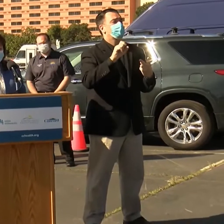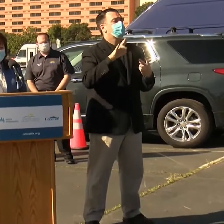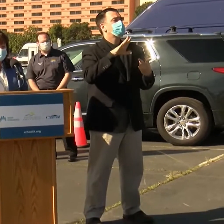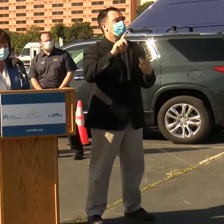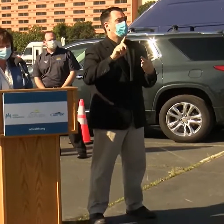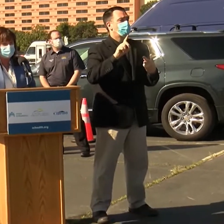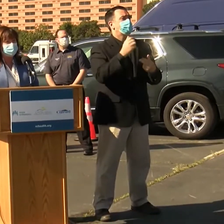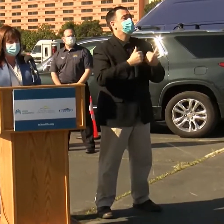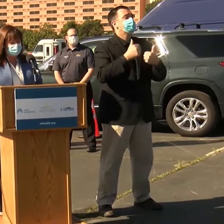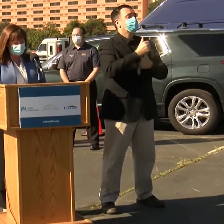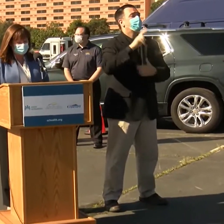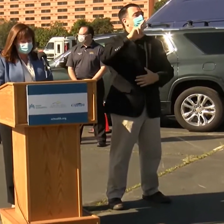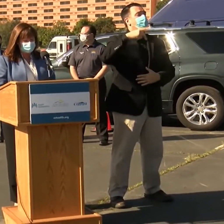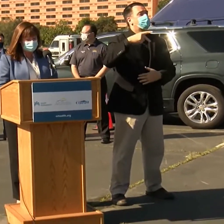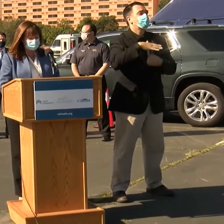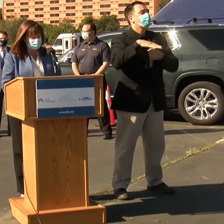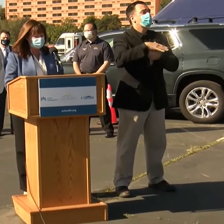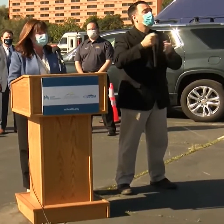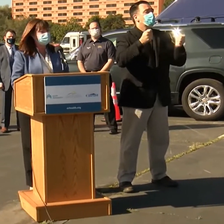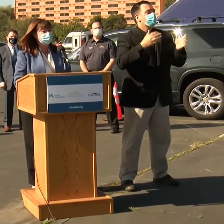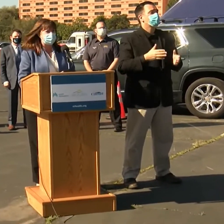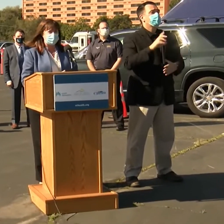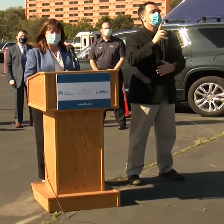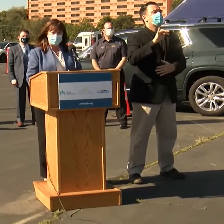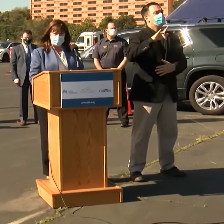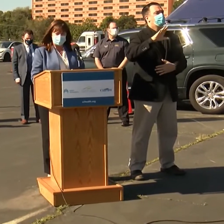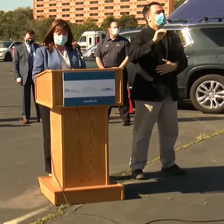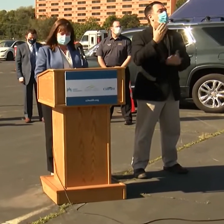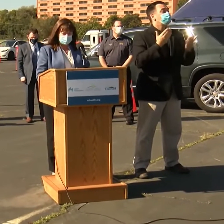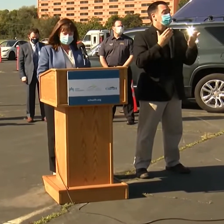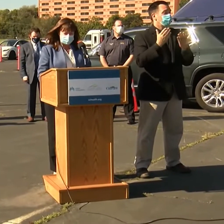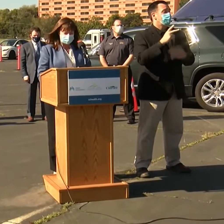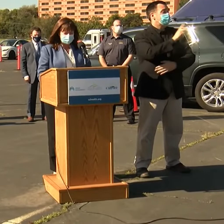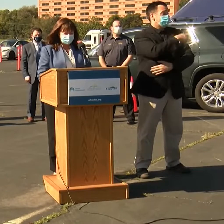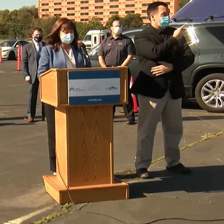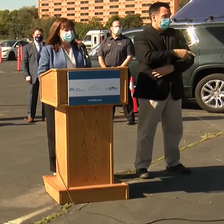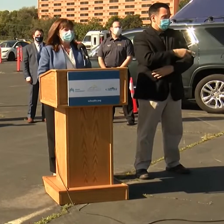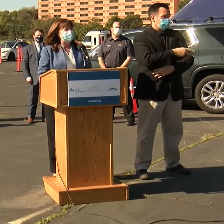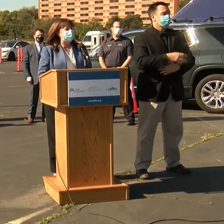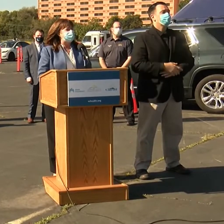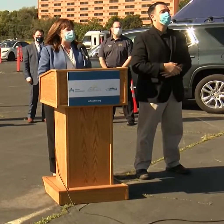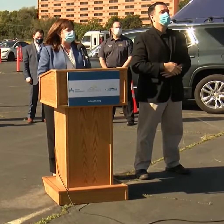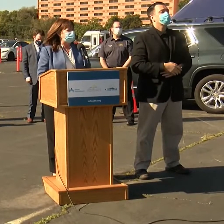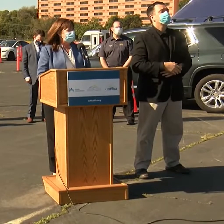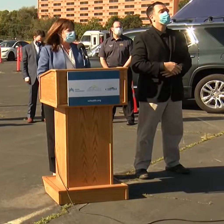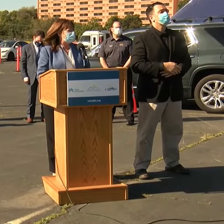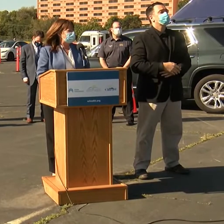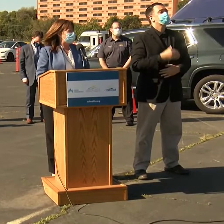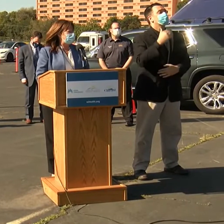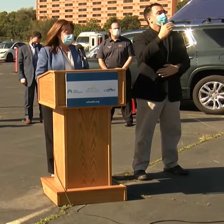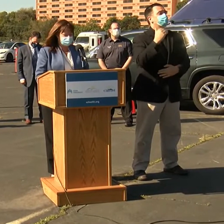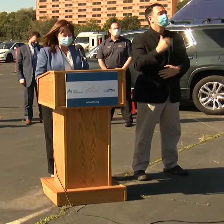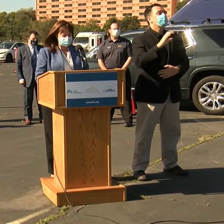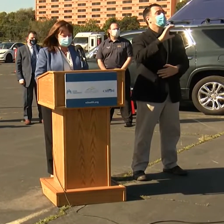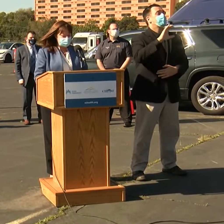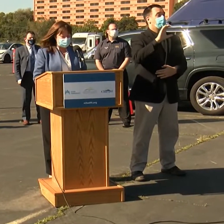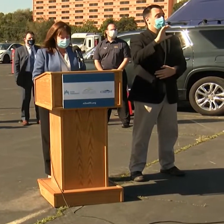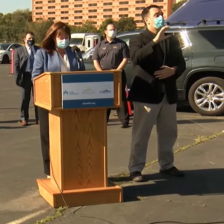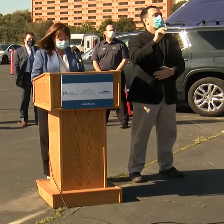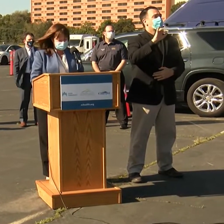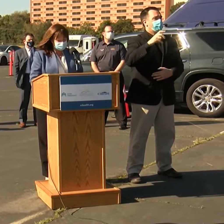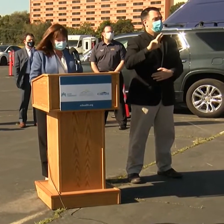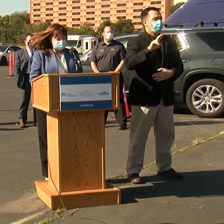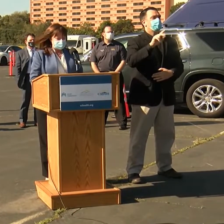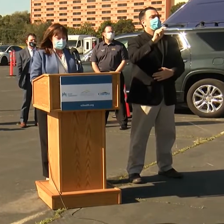Senior Vice President and Area Manager for the Diablo service area of Kaiser Permanente. Then we'll hear from the Concord Mayor Tim